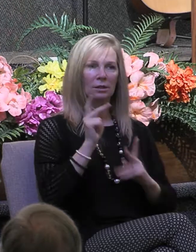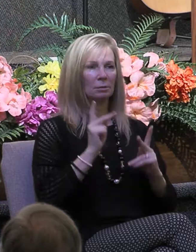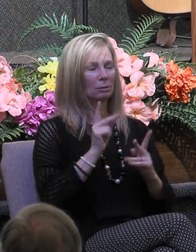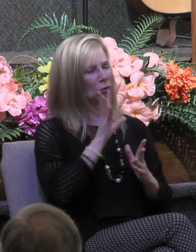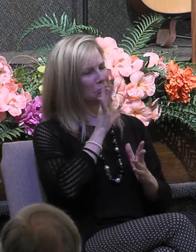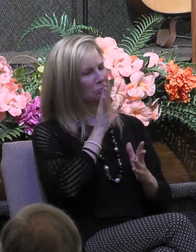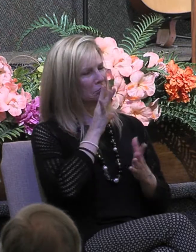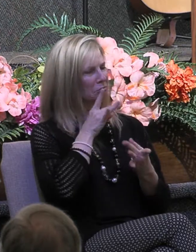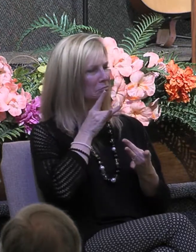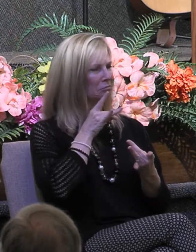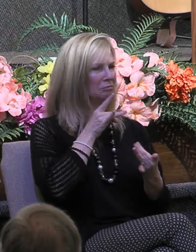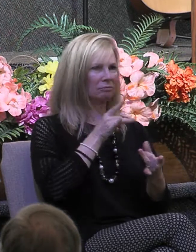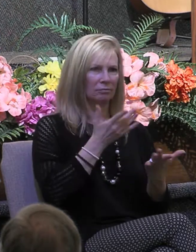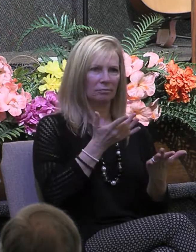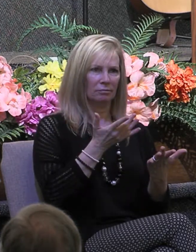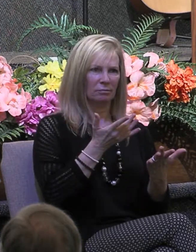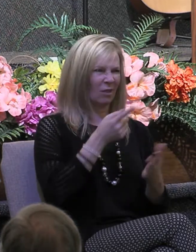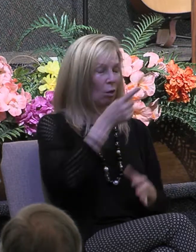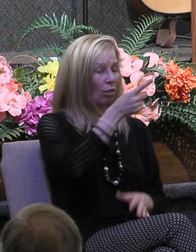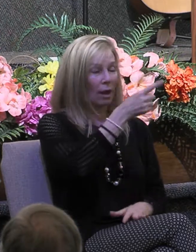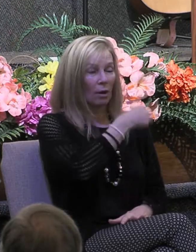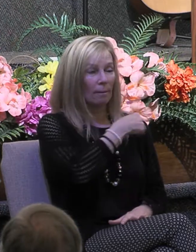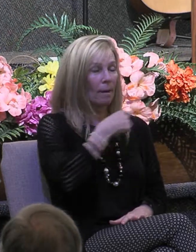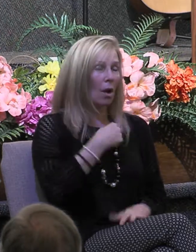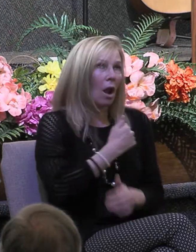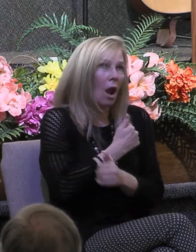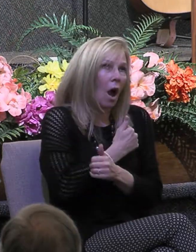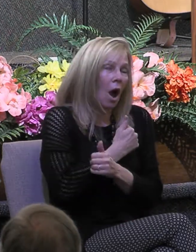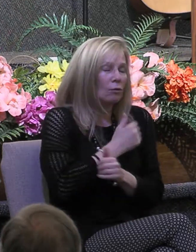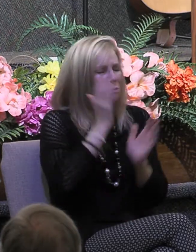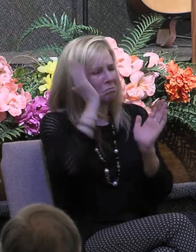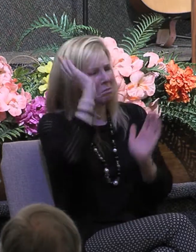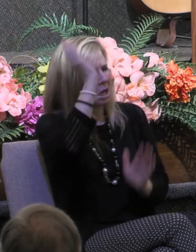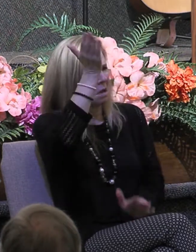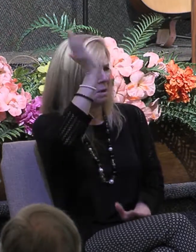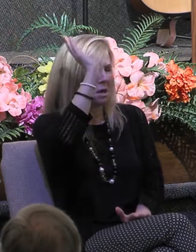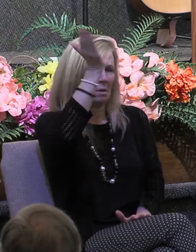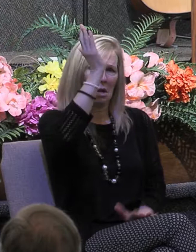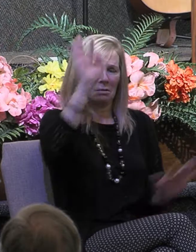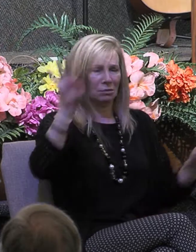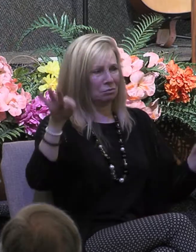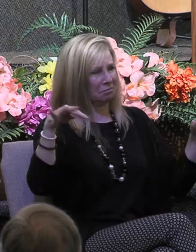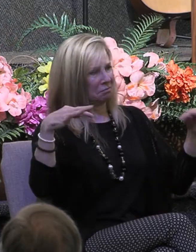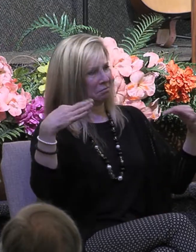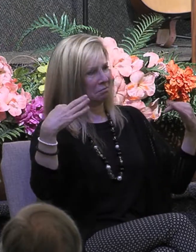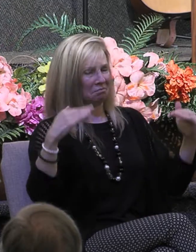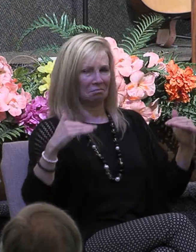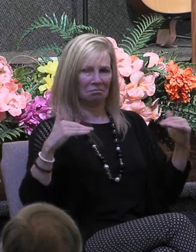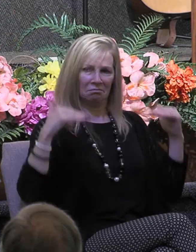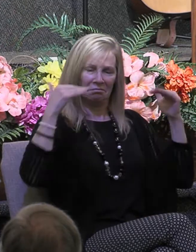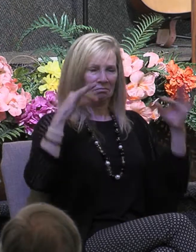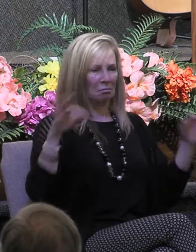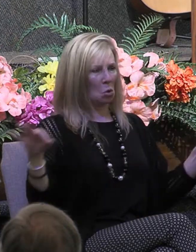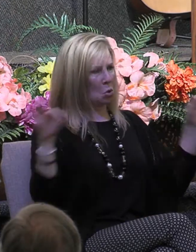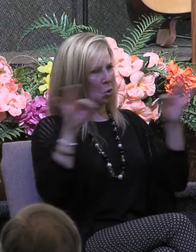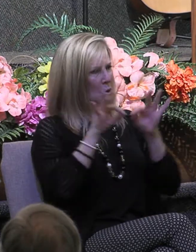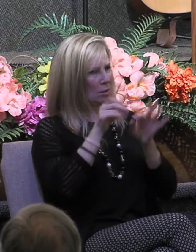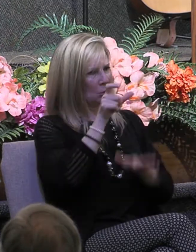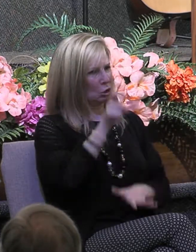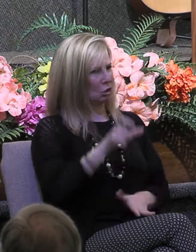their members loved to speak publicly in order to exalt themselves as significant individuals so that they would draw